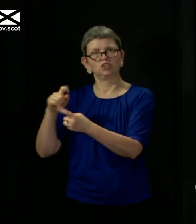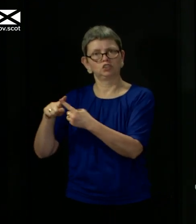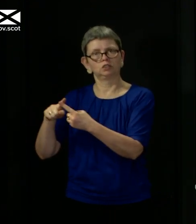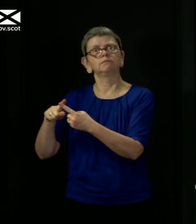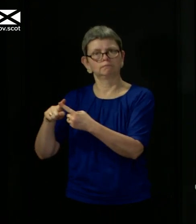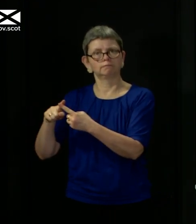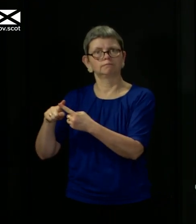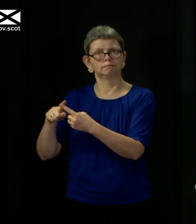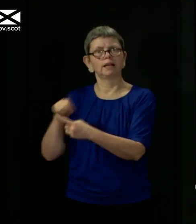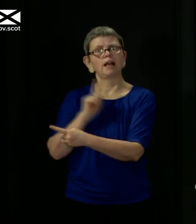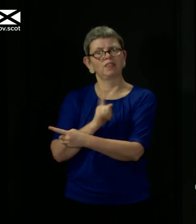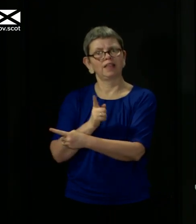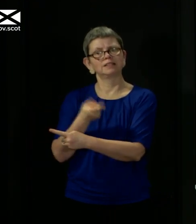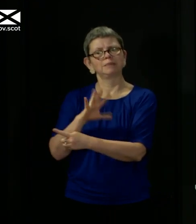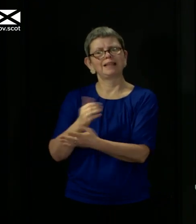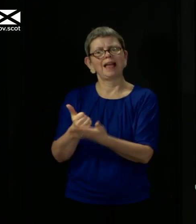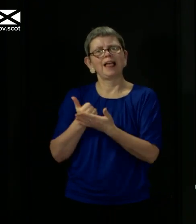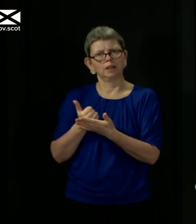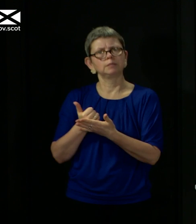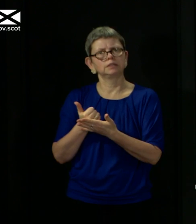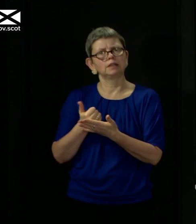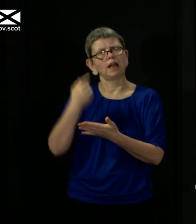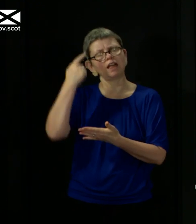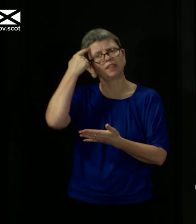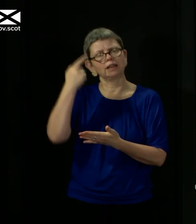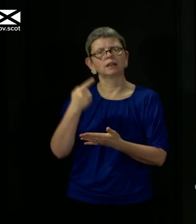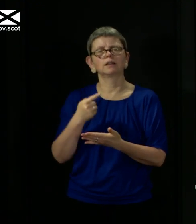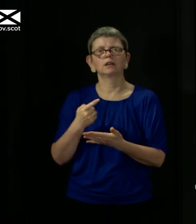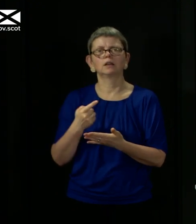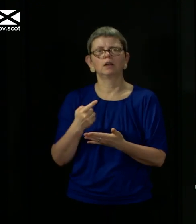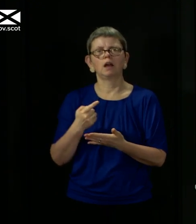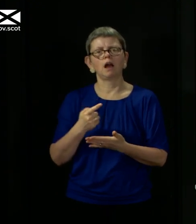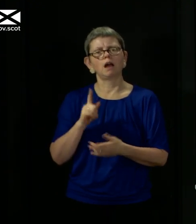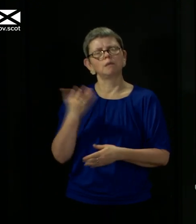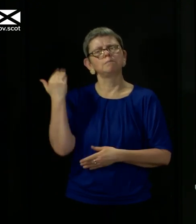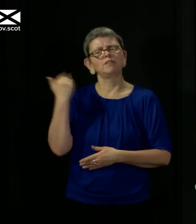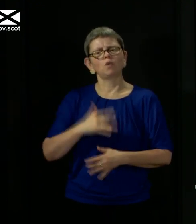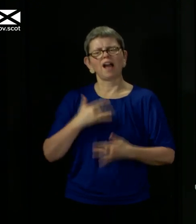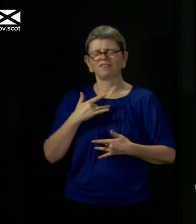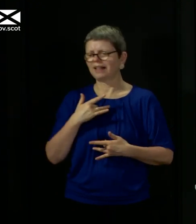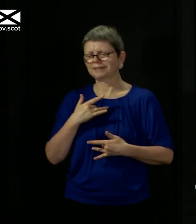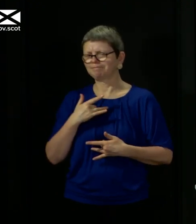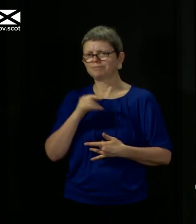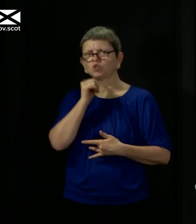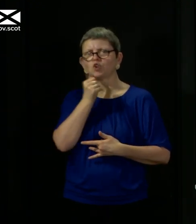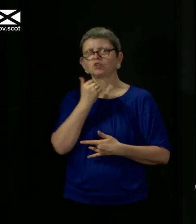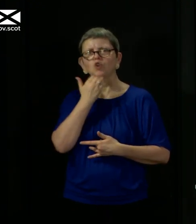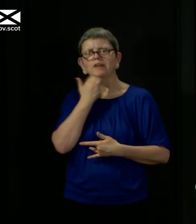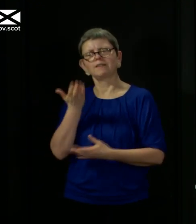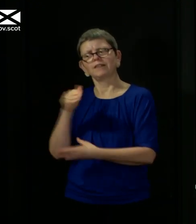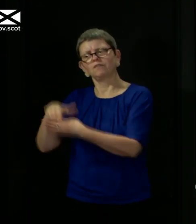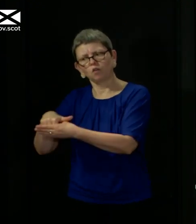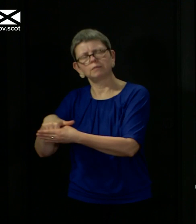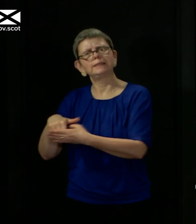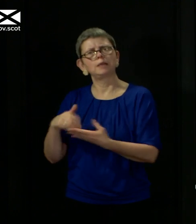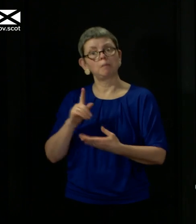I think, deal with a deficiency that I certainly felt was there at the outset. Let me just